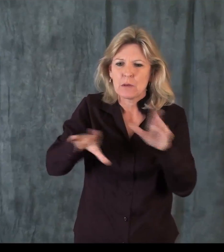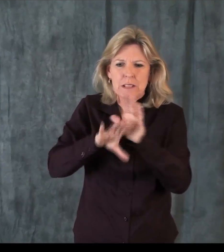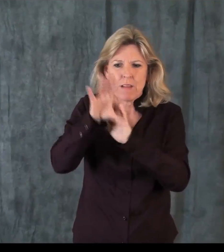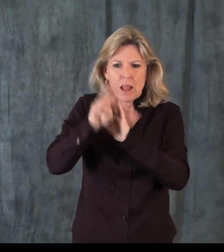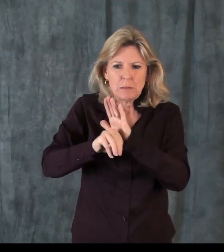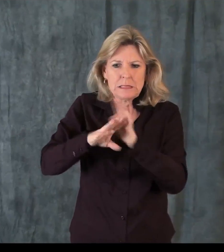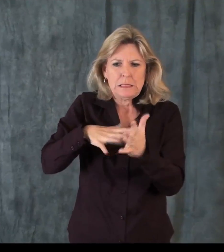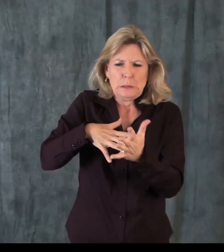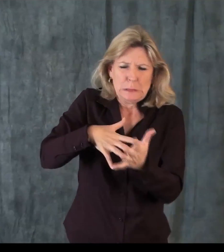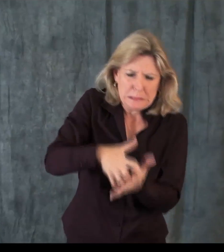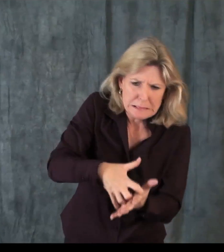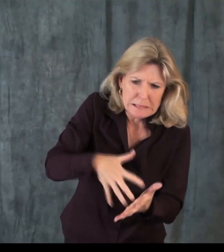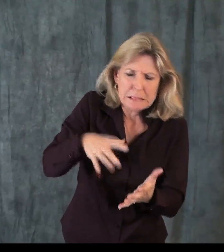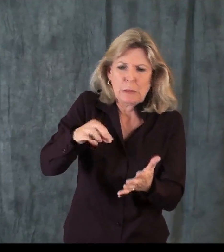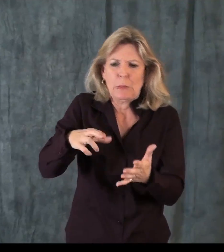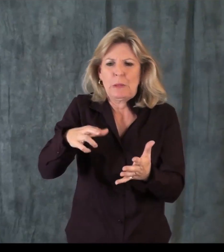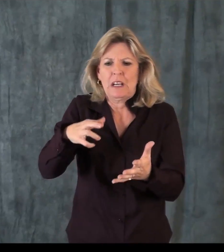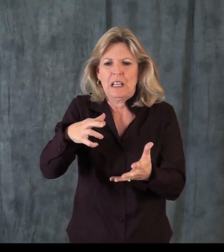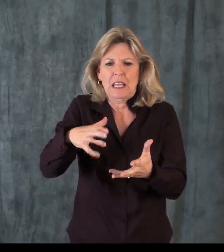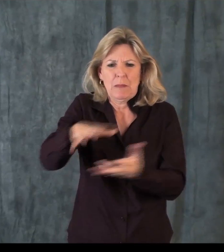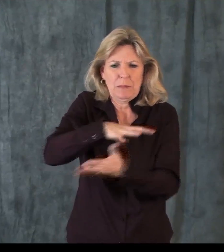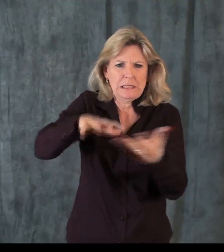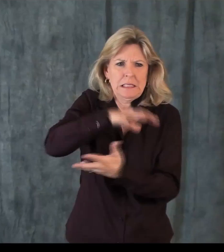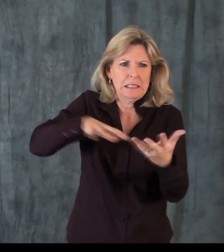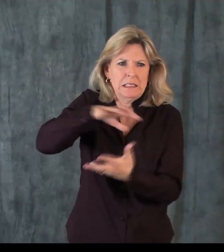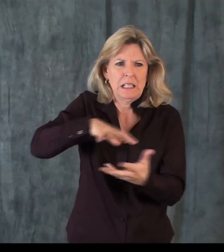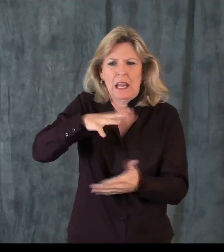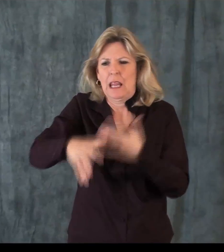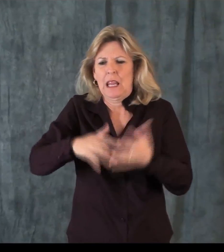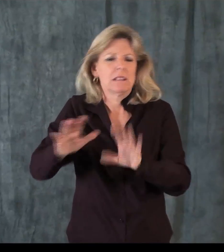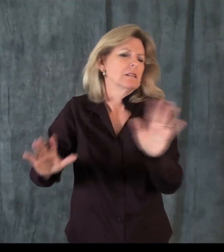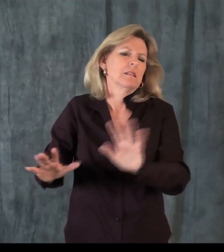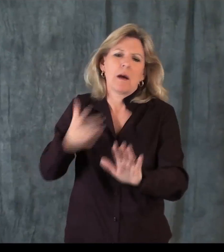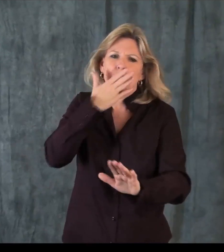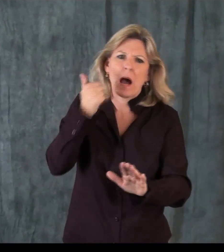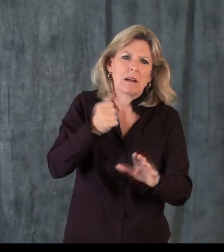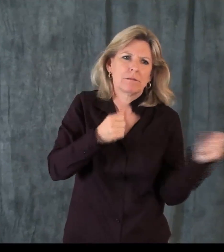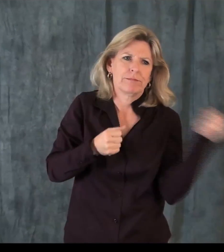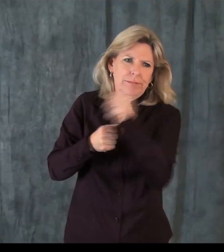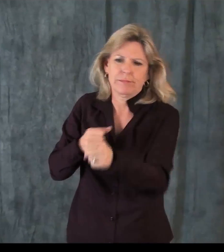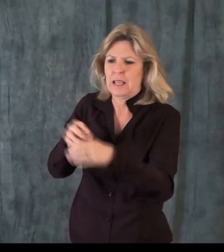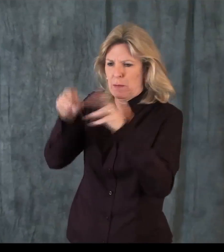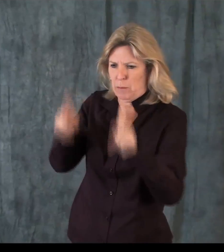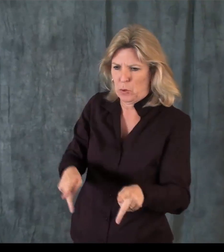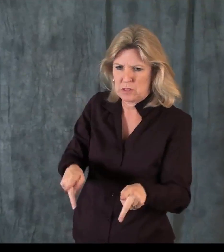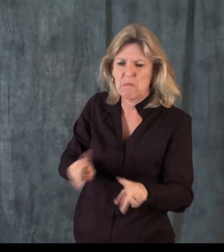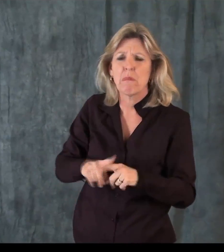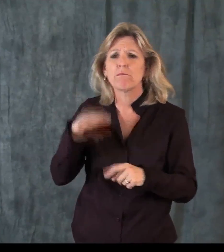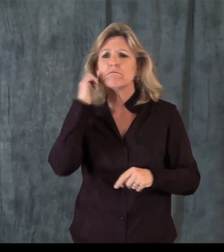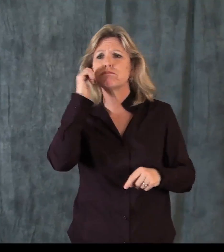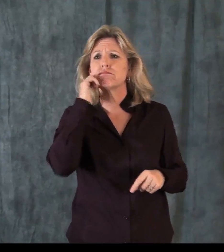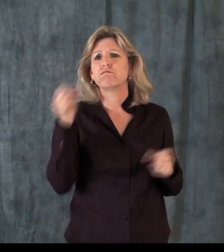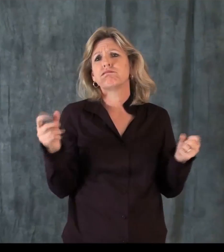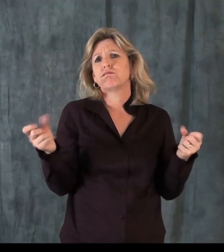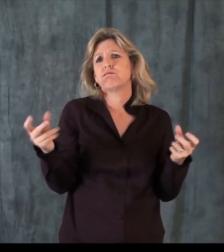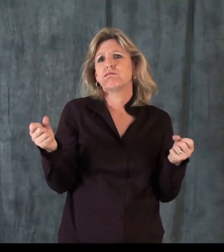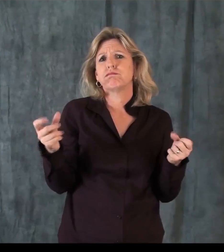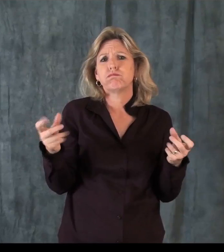community, that they're not language deficient in any way, that they're not getting kind of any issues with their language. Because if so, we'd want a live in-person